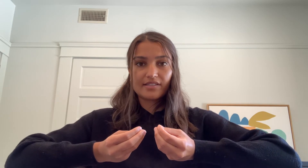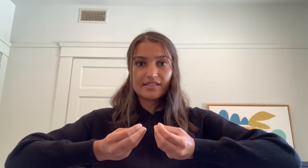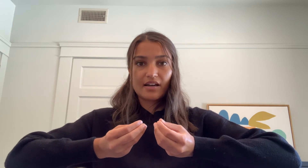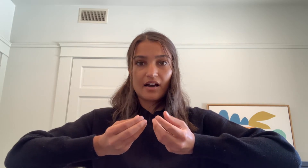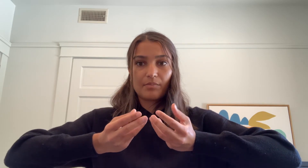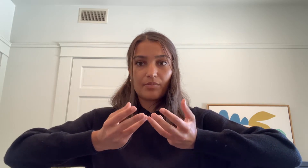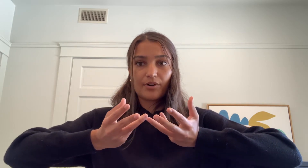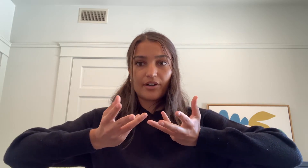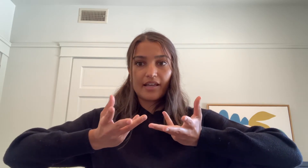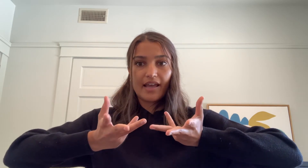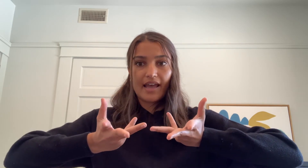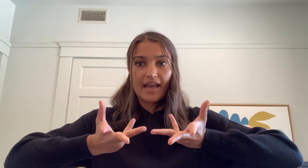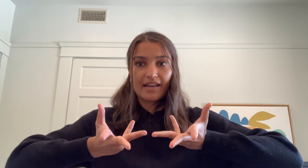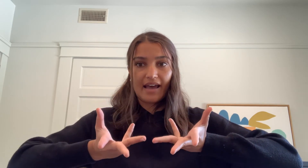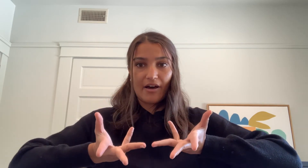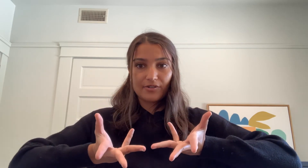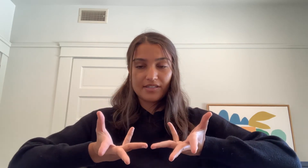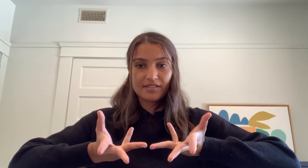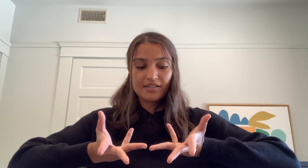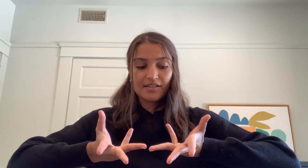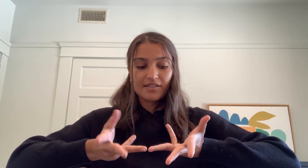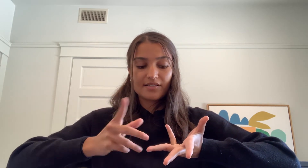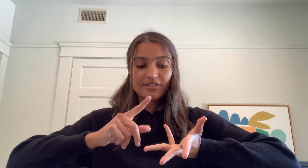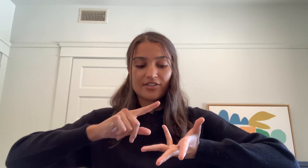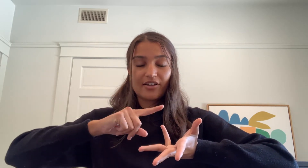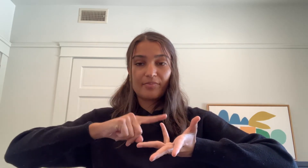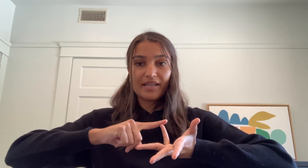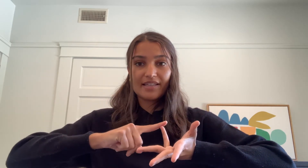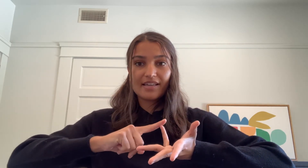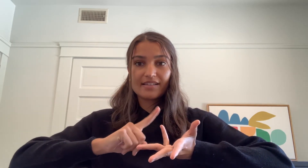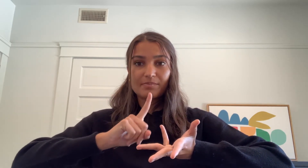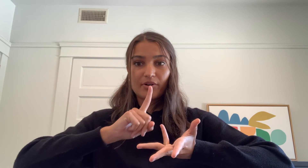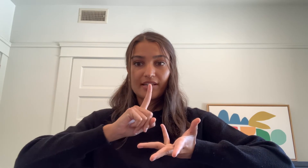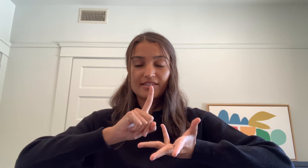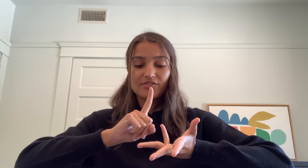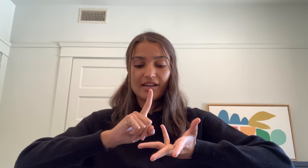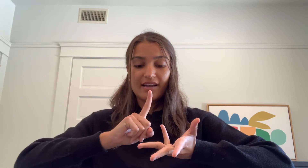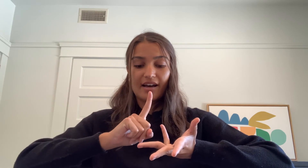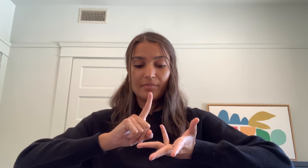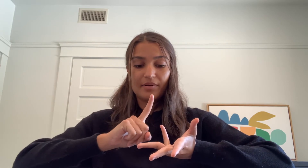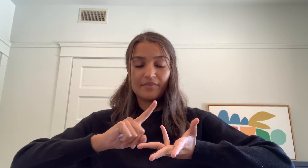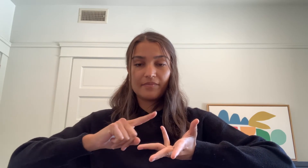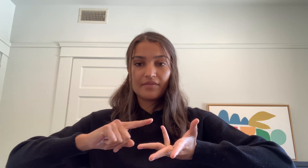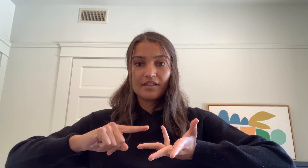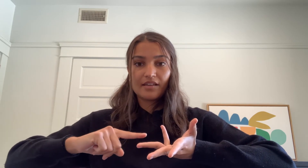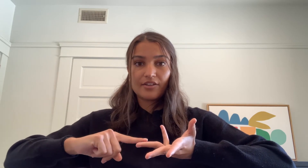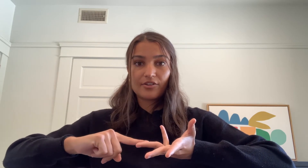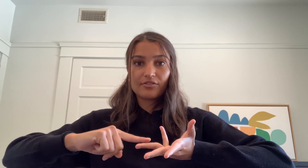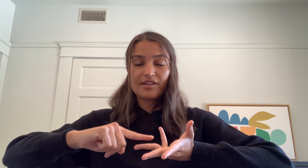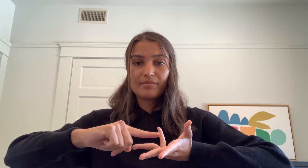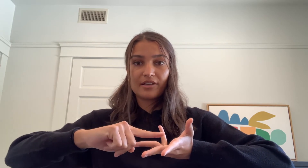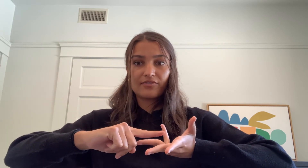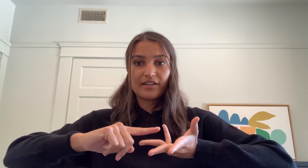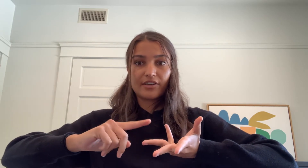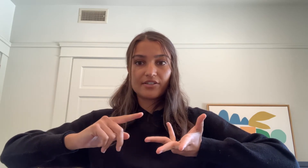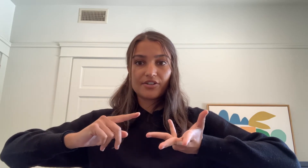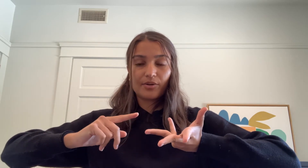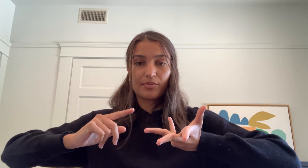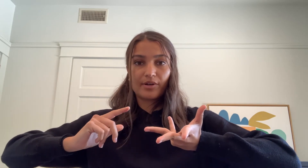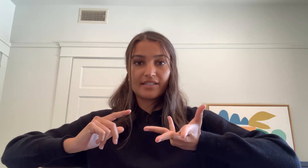upward and out such that your pinky is pointing straight up. Your three middle fingers are pointing